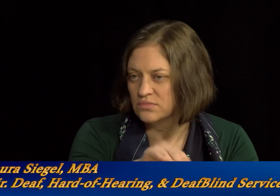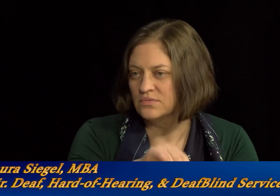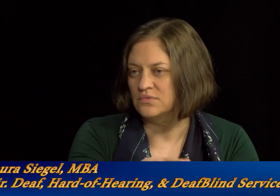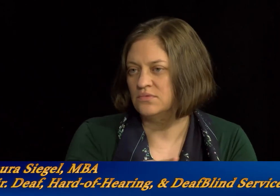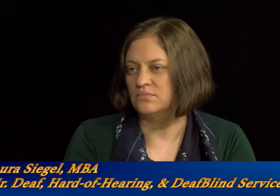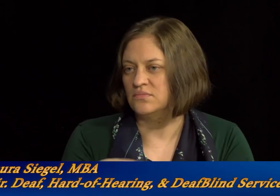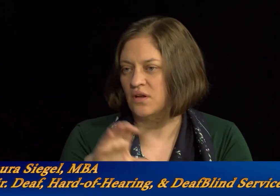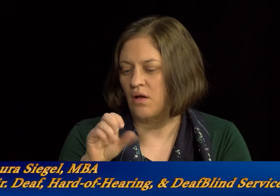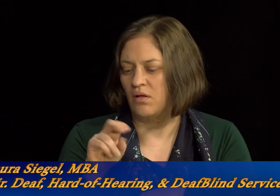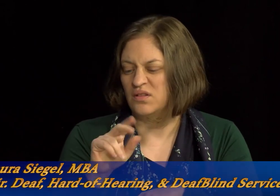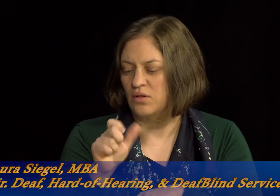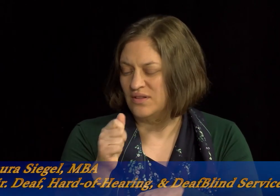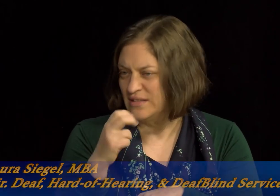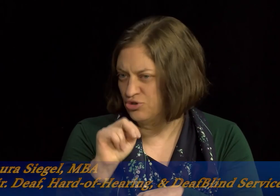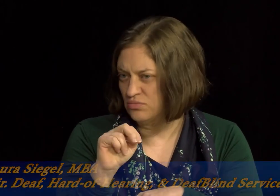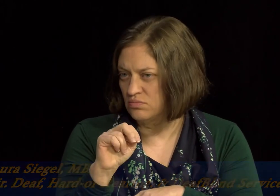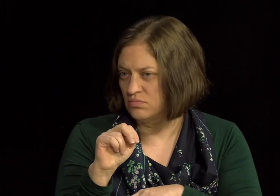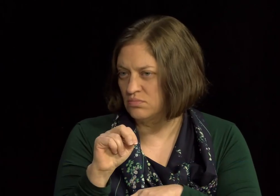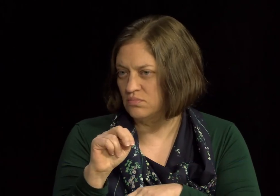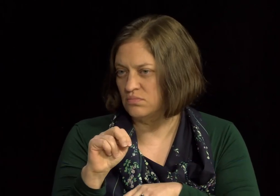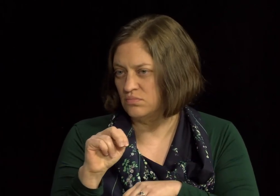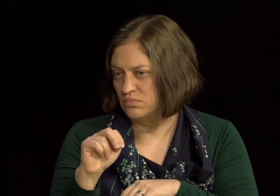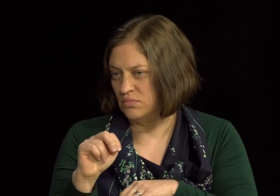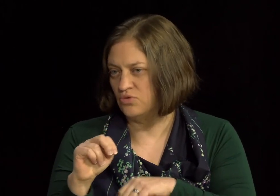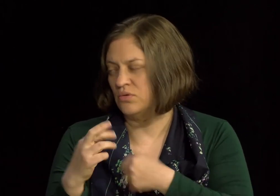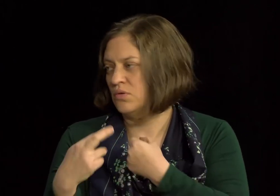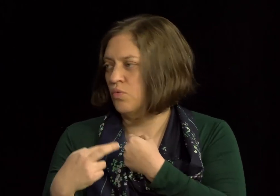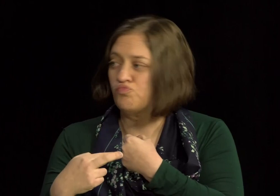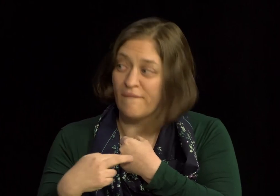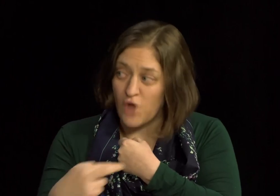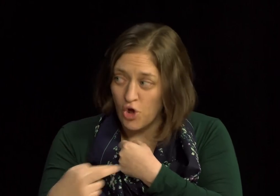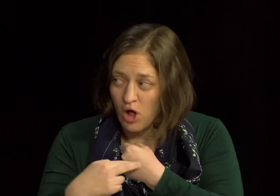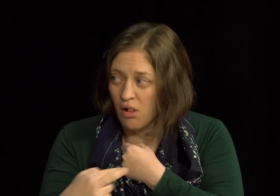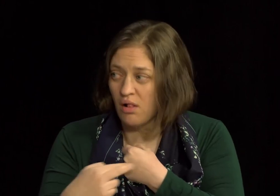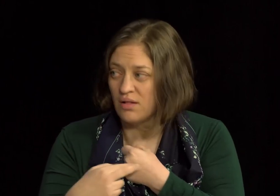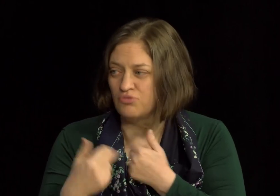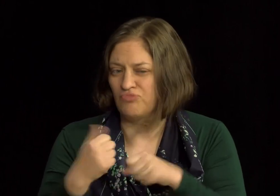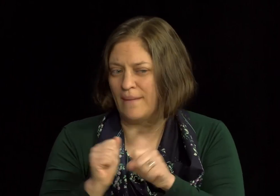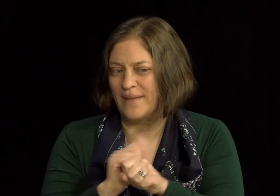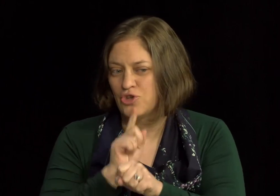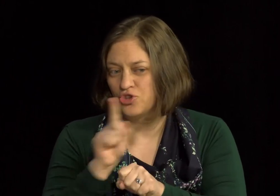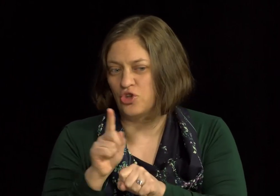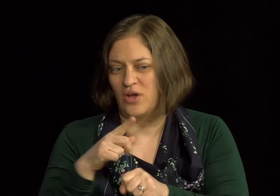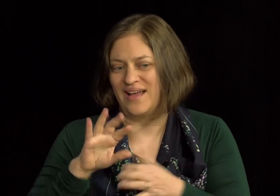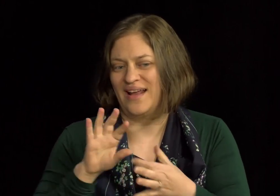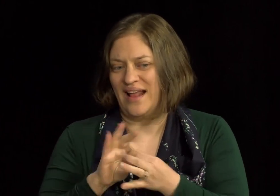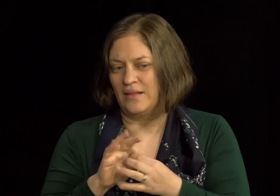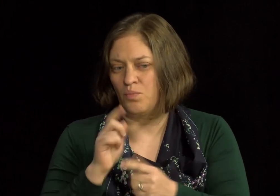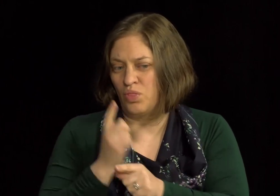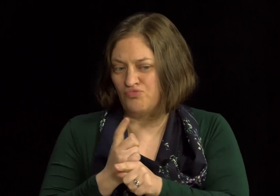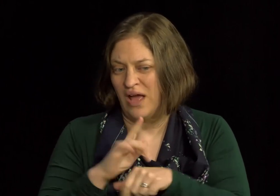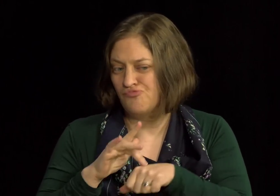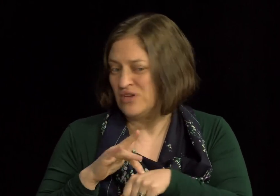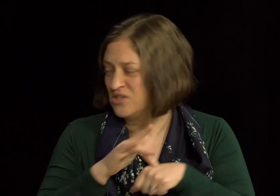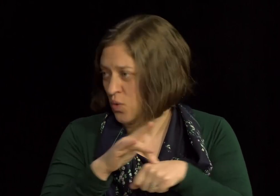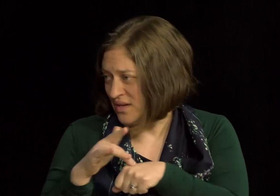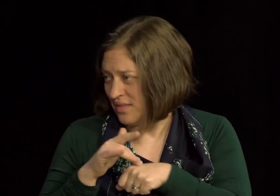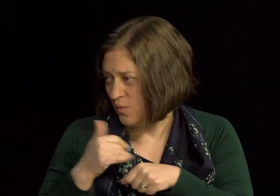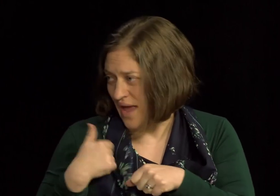counseling, consultation, I should say, referrals. I try to make sure that I connect people